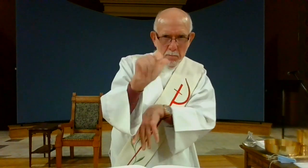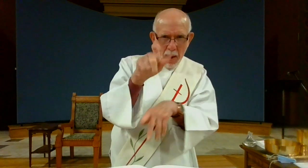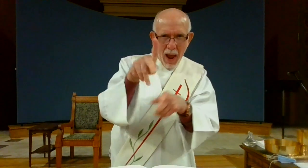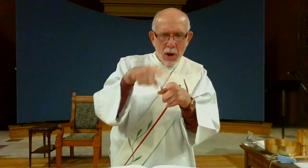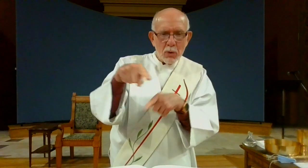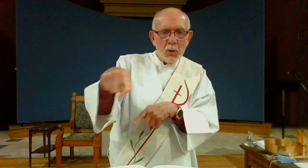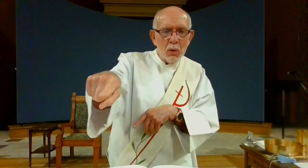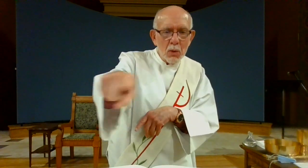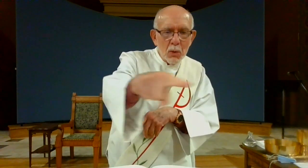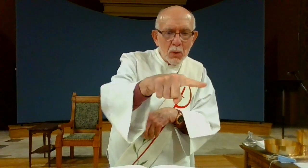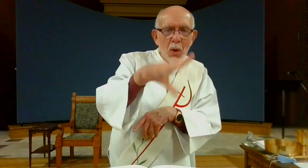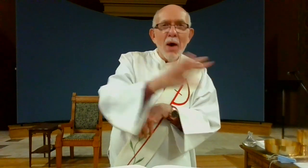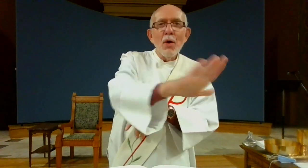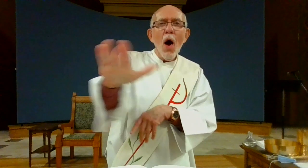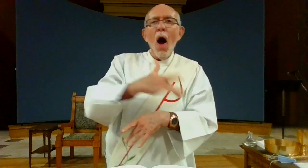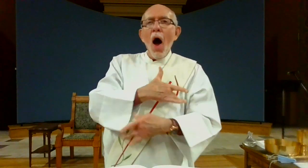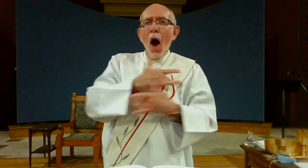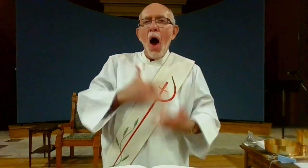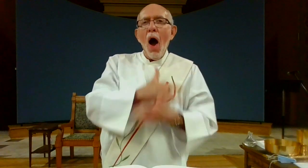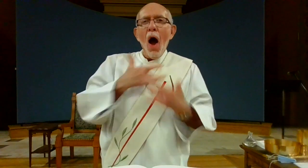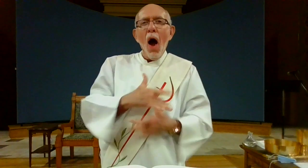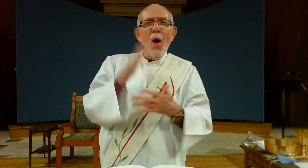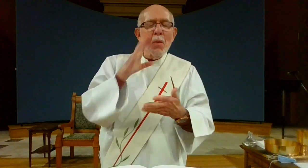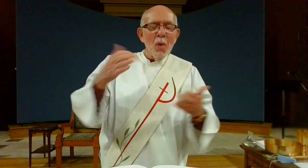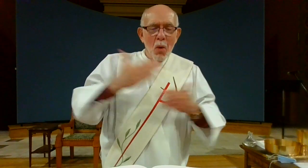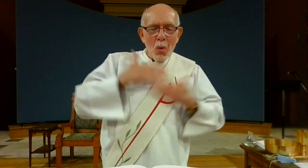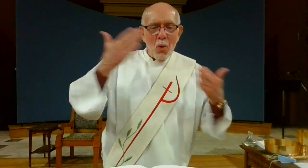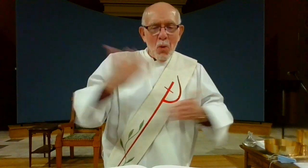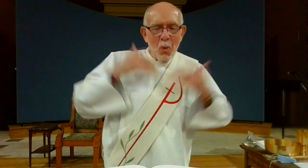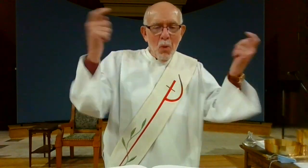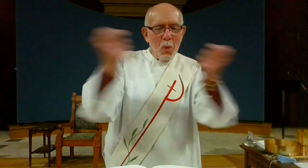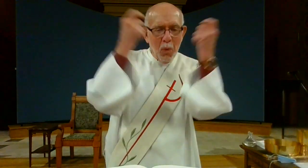I will come back to you and your hearts will rejoice